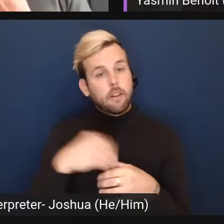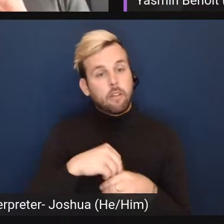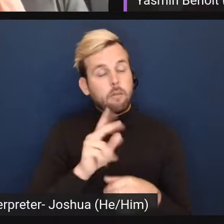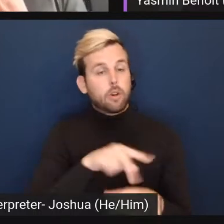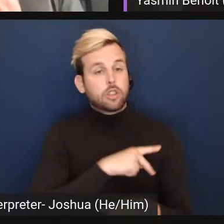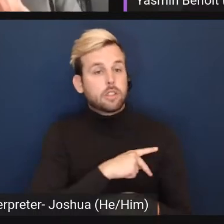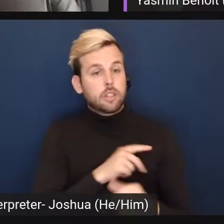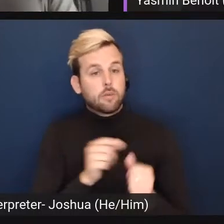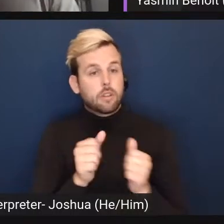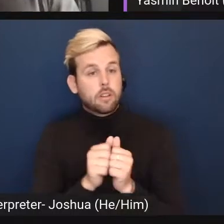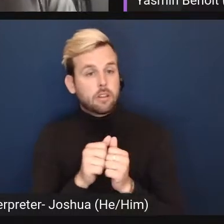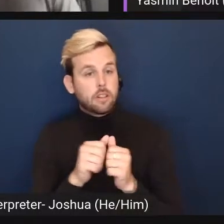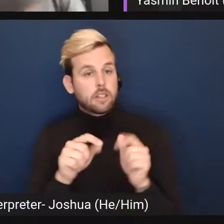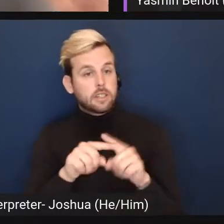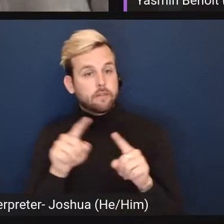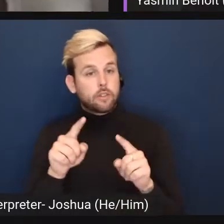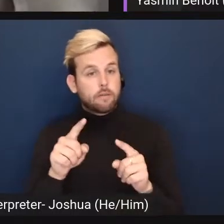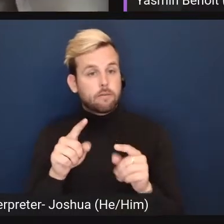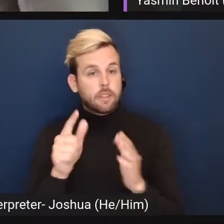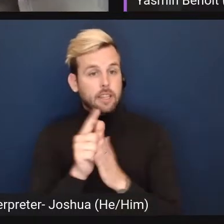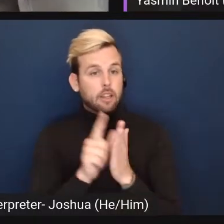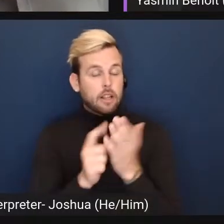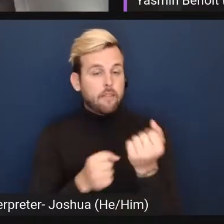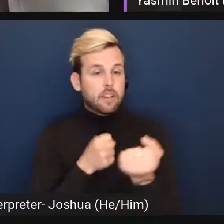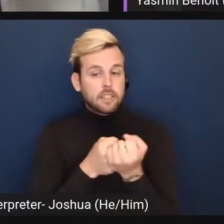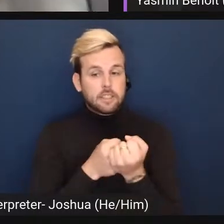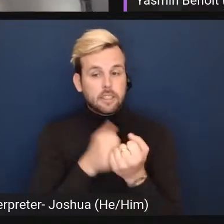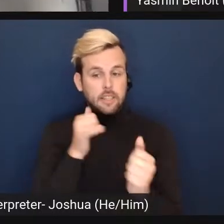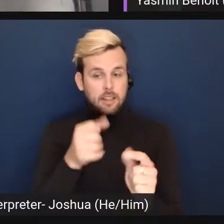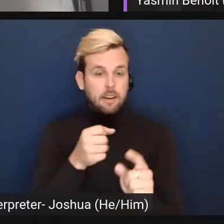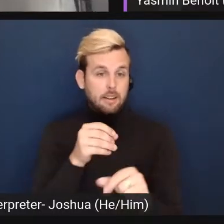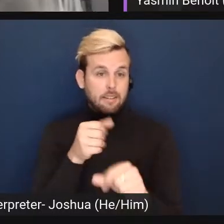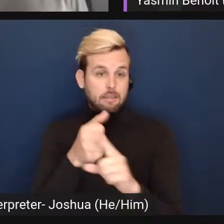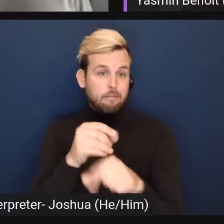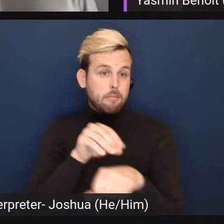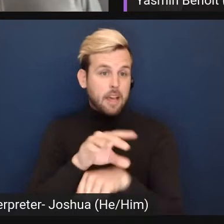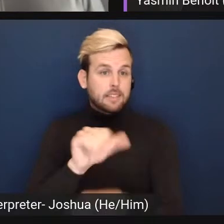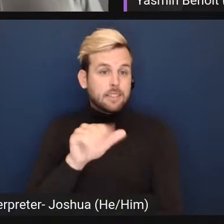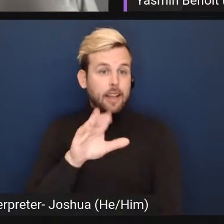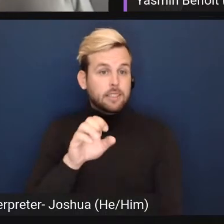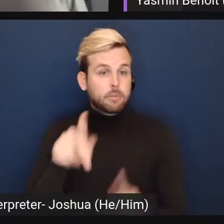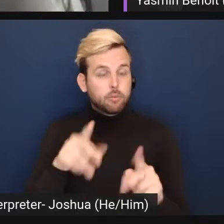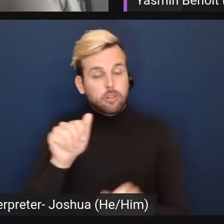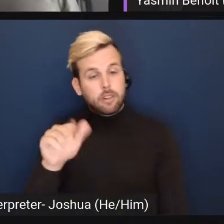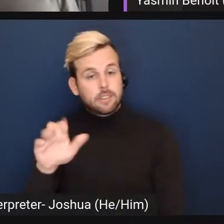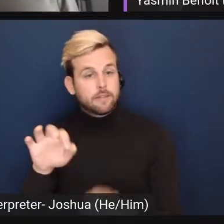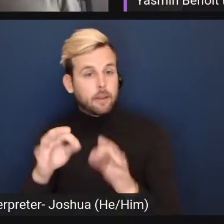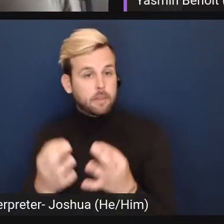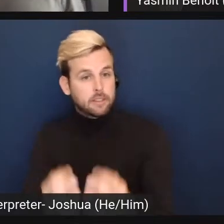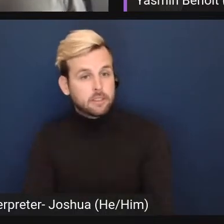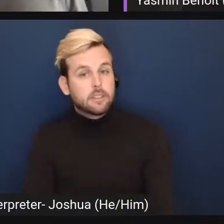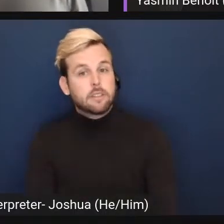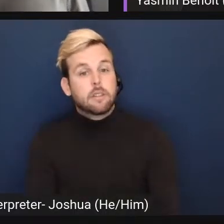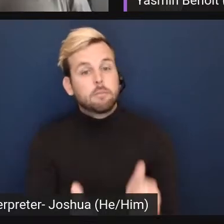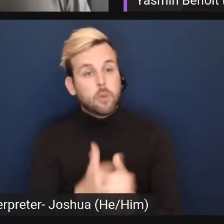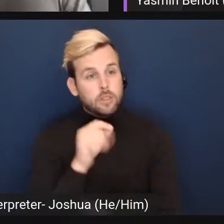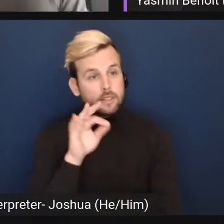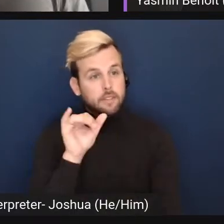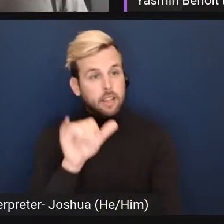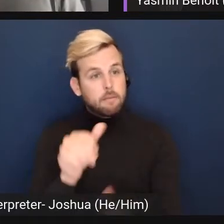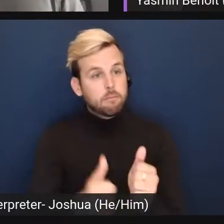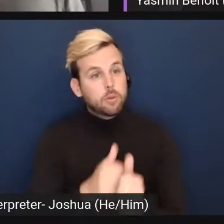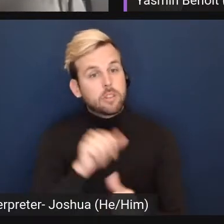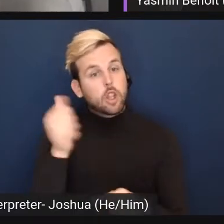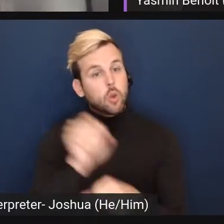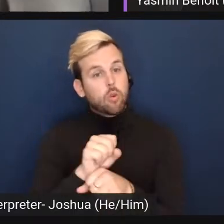personally in some different legal advocacy that impacts ACE people and ACE families, um, most of that, most of the